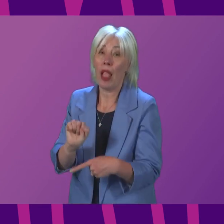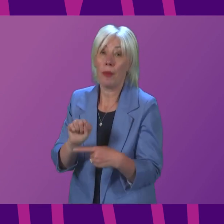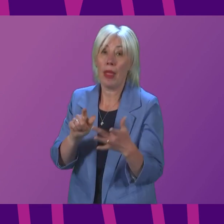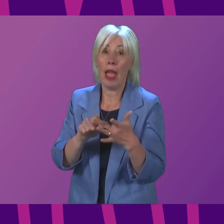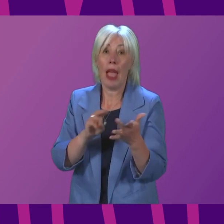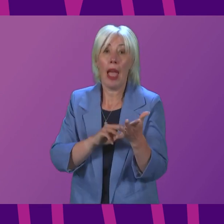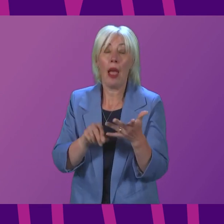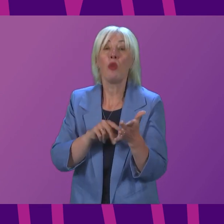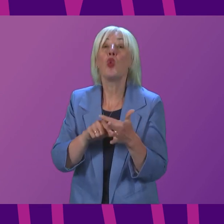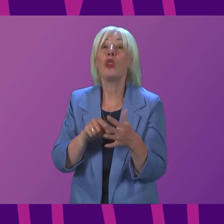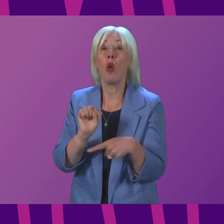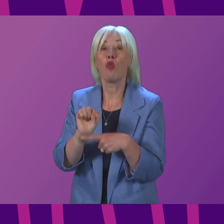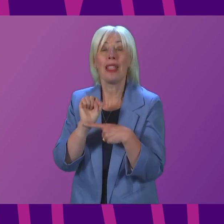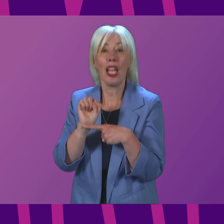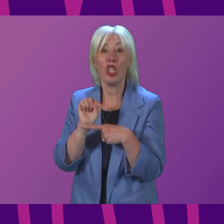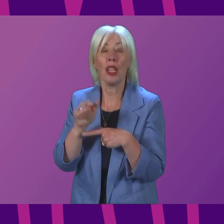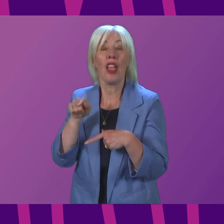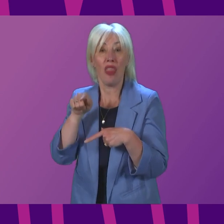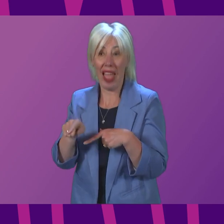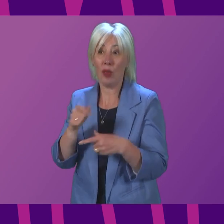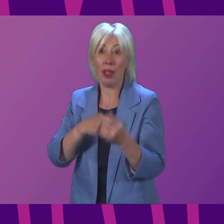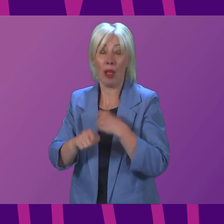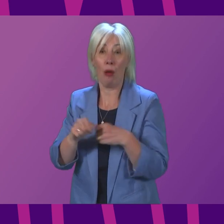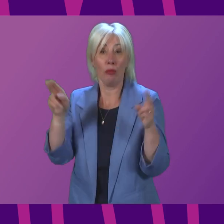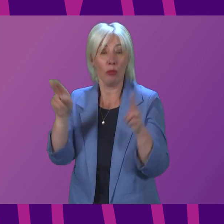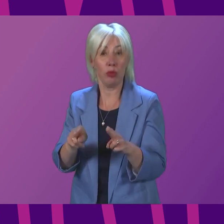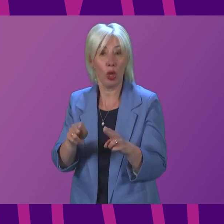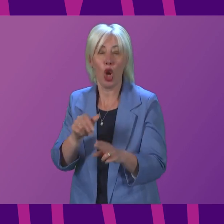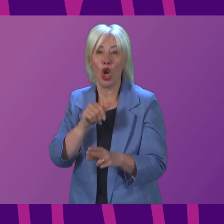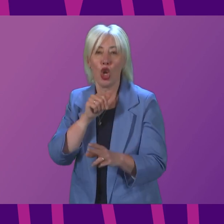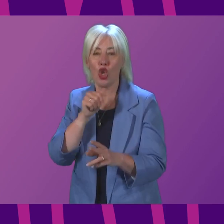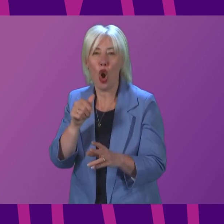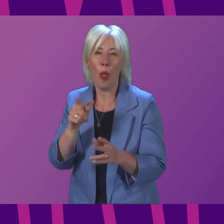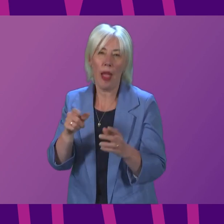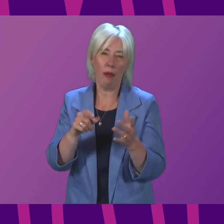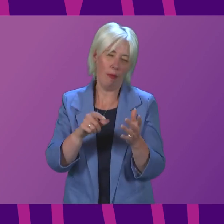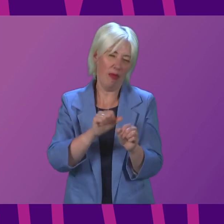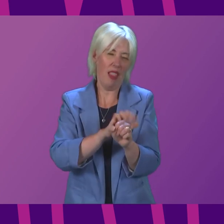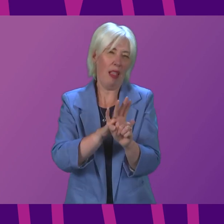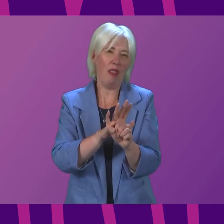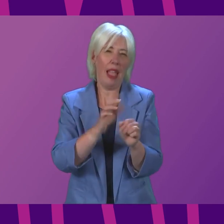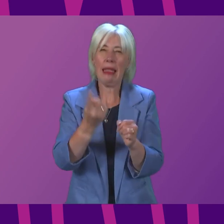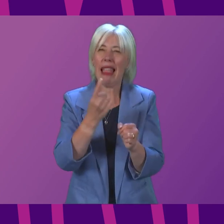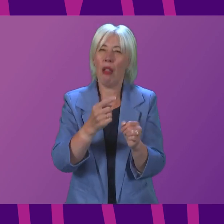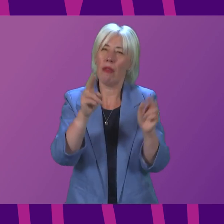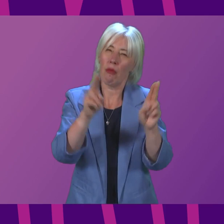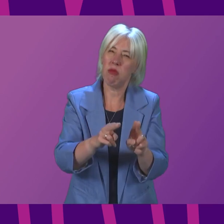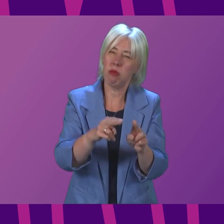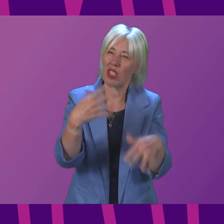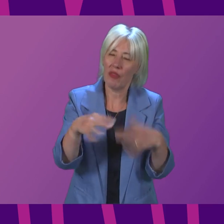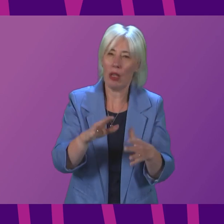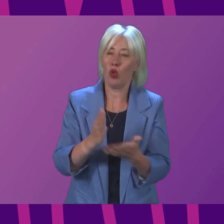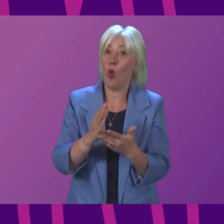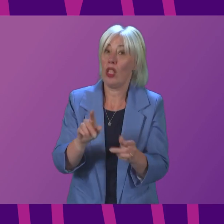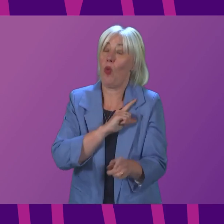making Omicron less severe rather than any inherent mildness of the variant. Julian Mackay to be followed